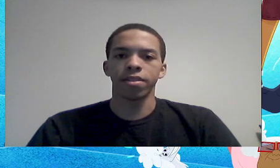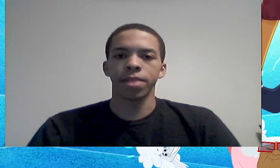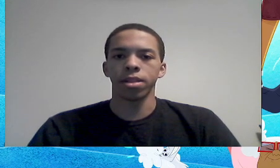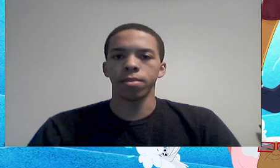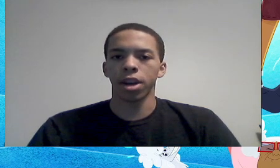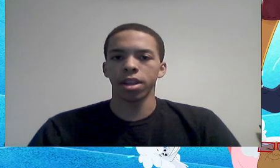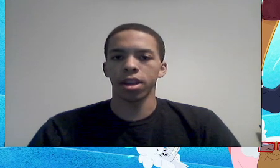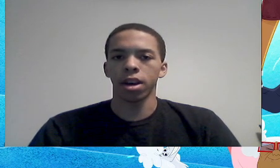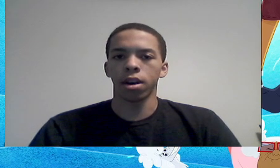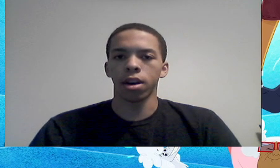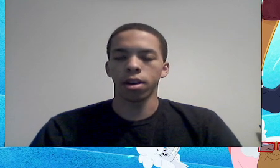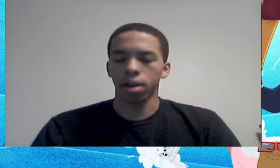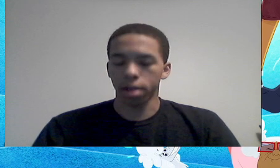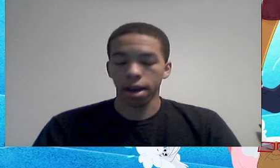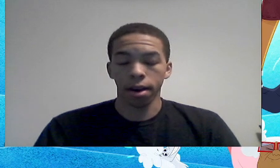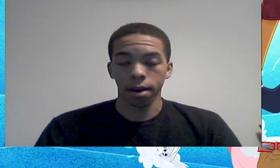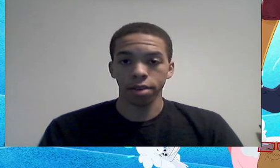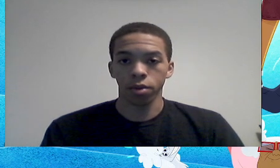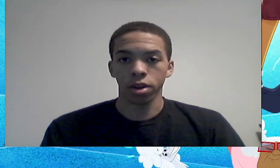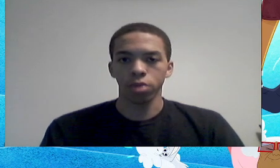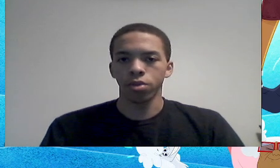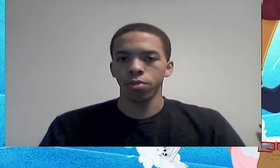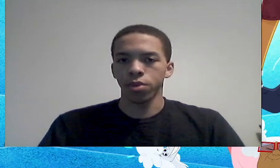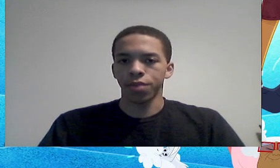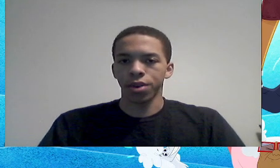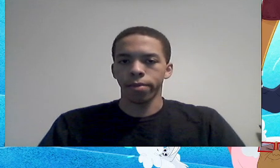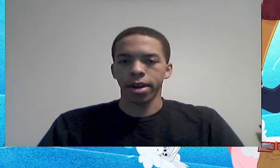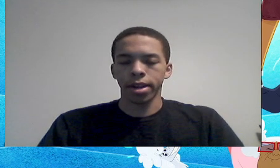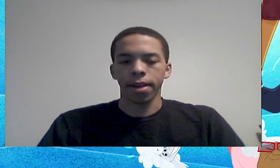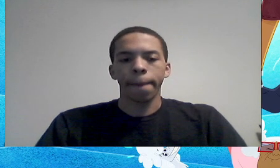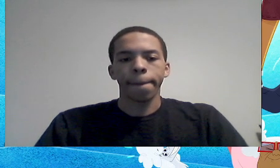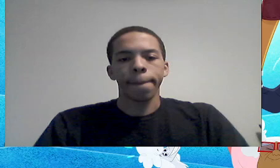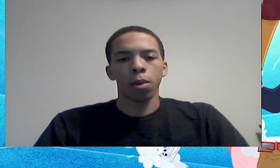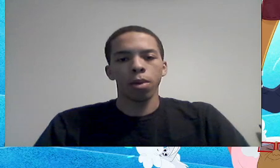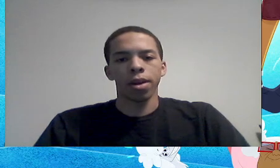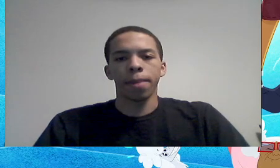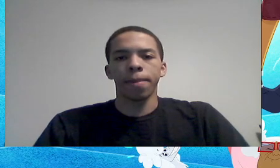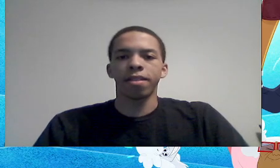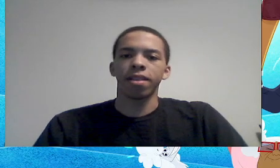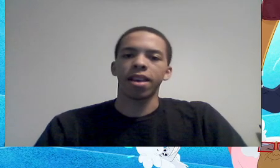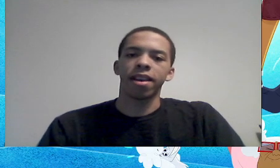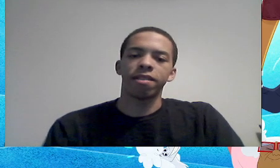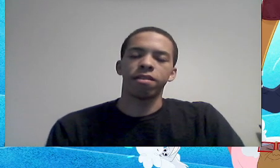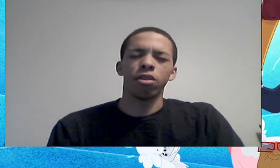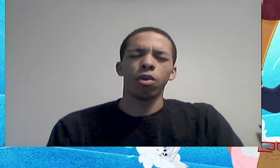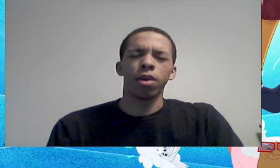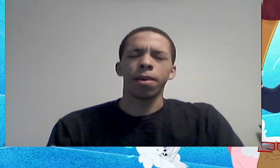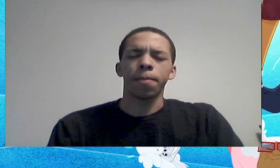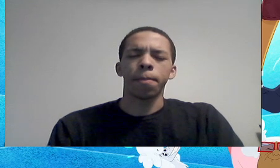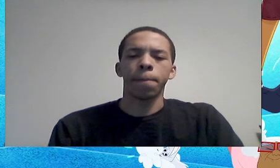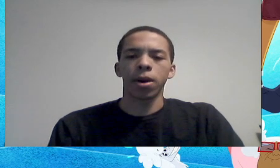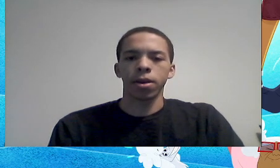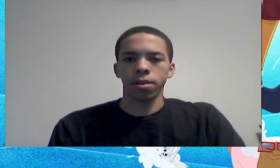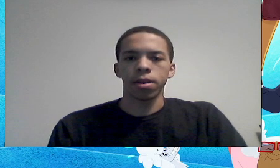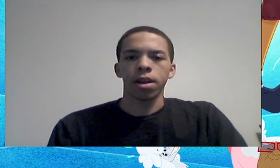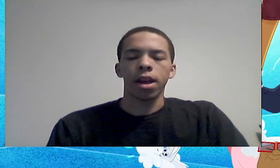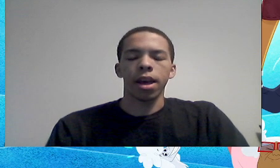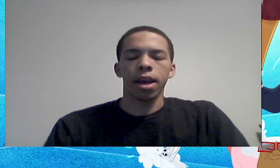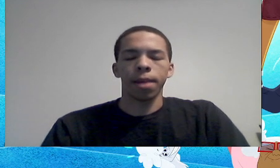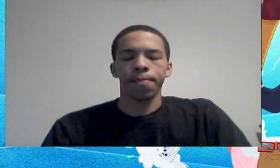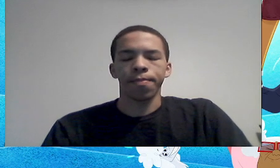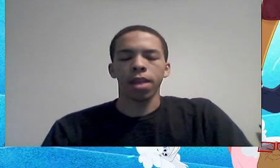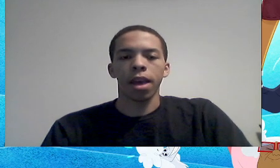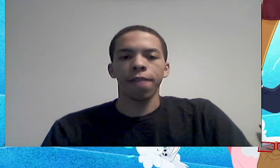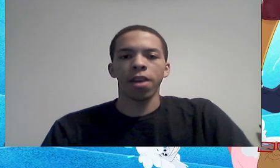colorism and likely elsewhere on YouTube you've heard about it, where it basically has Noah Barker,